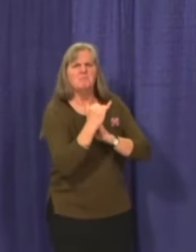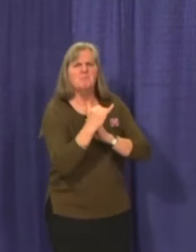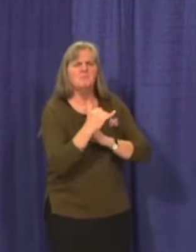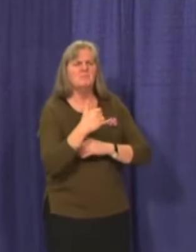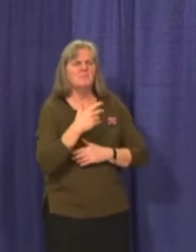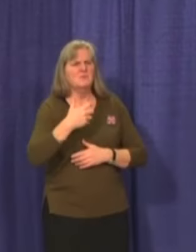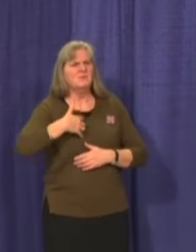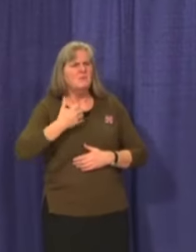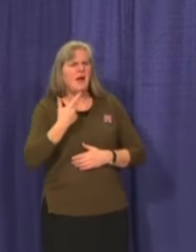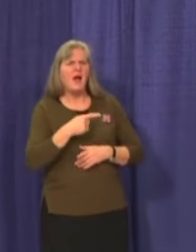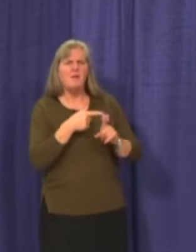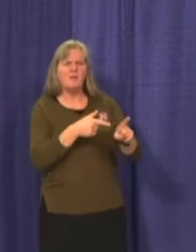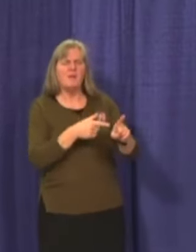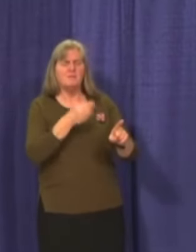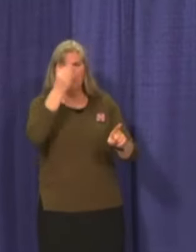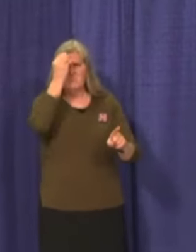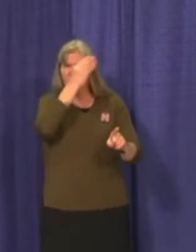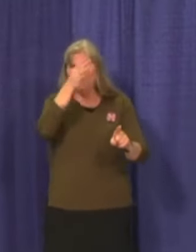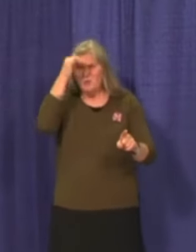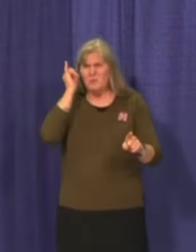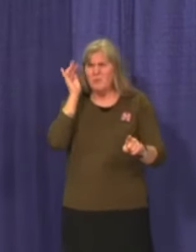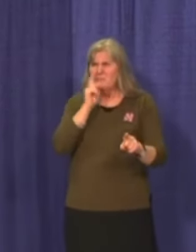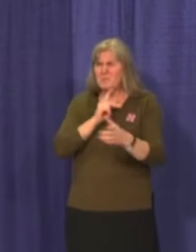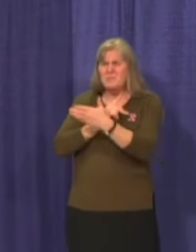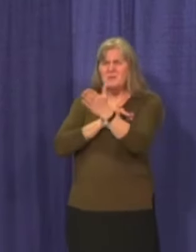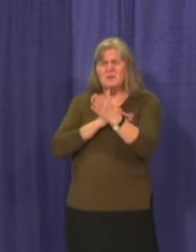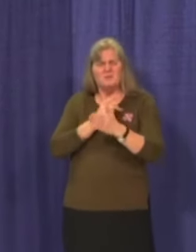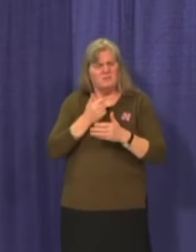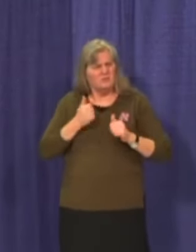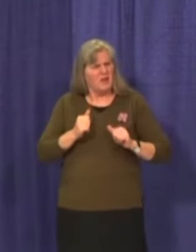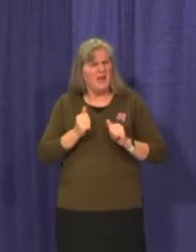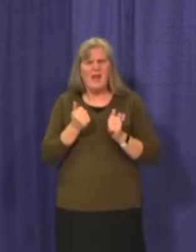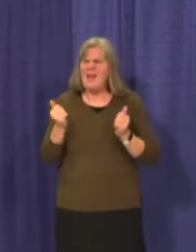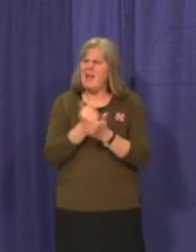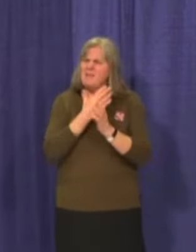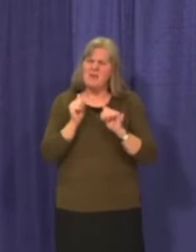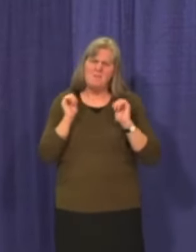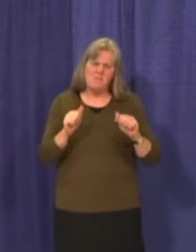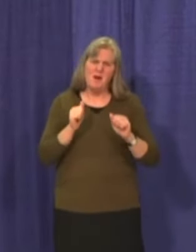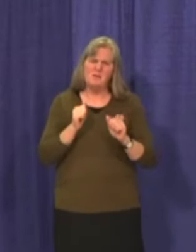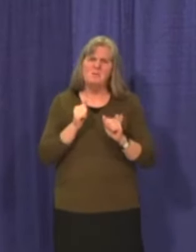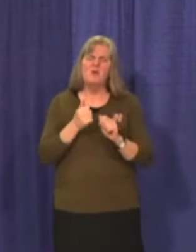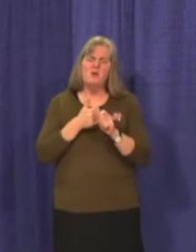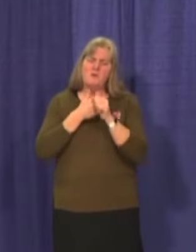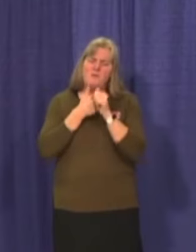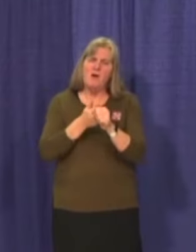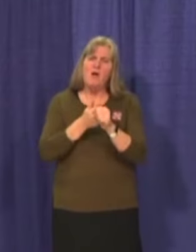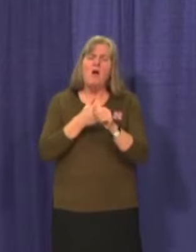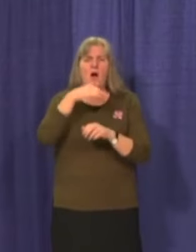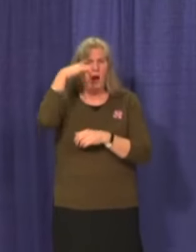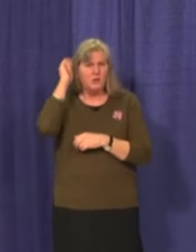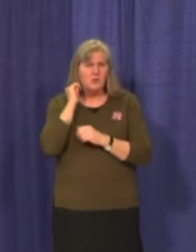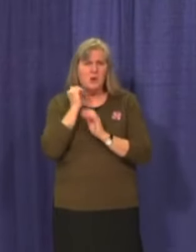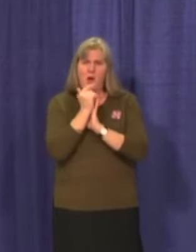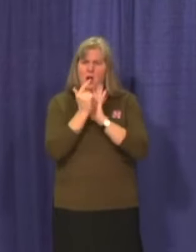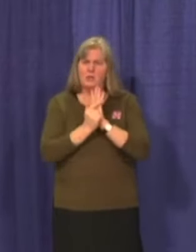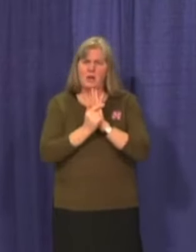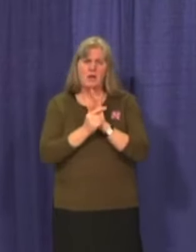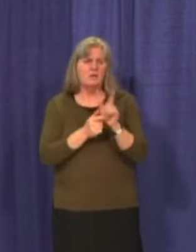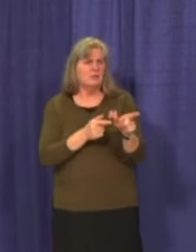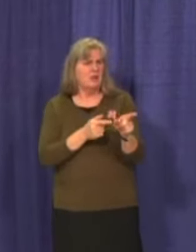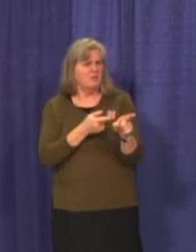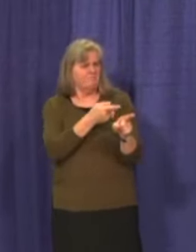Yukoners, let me tell you this. We are doing everything possible under our Yukon laws to hold these people